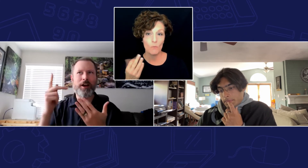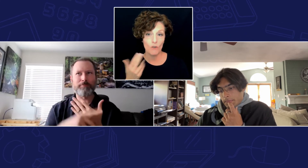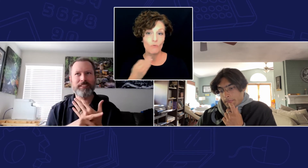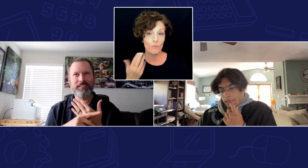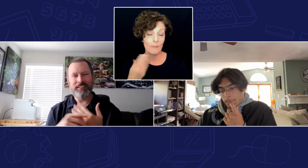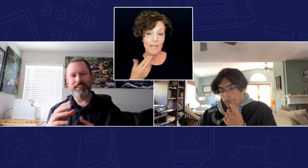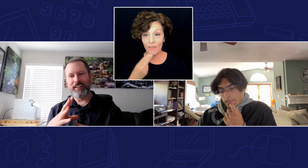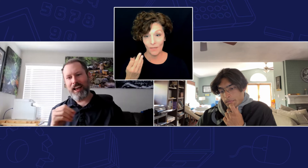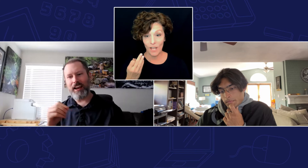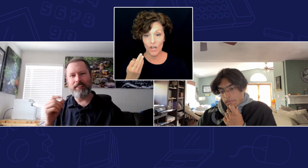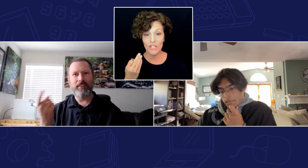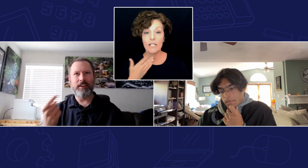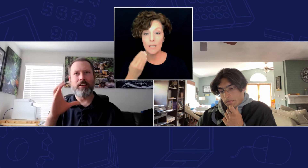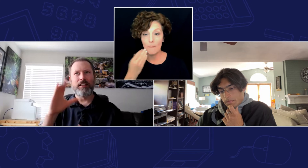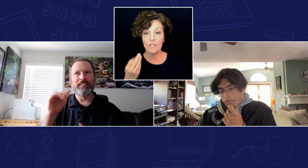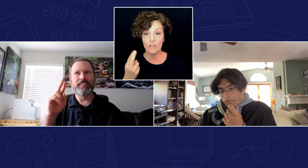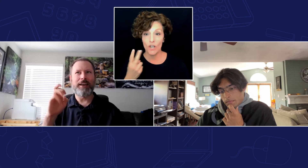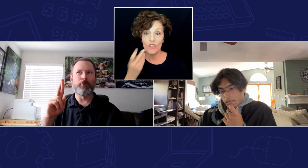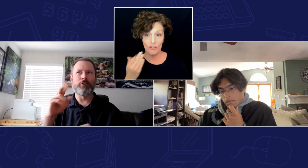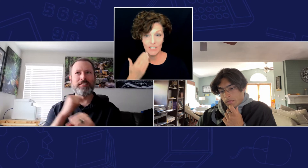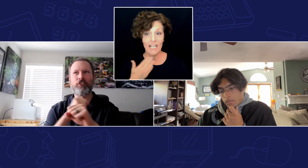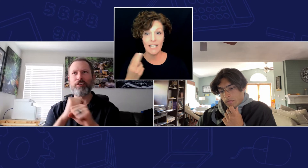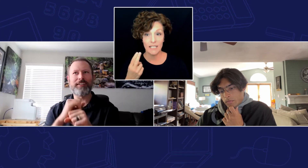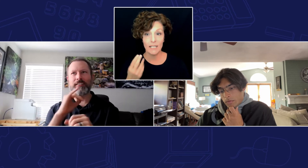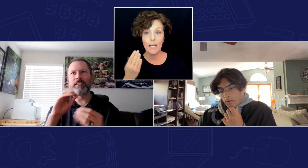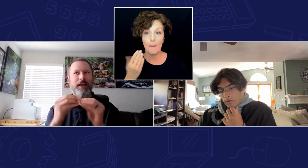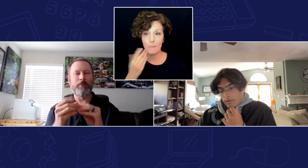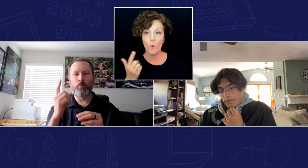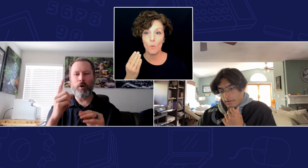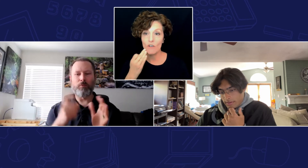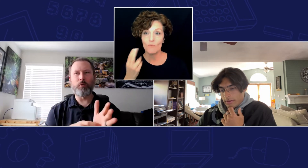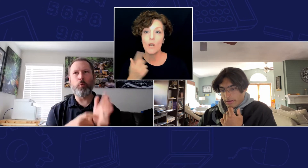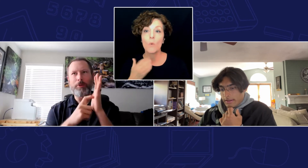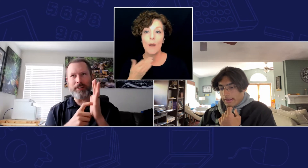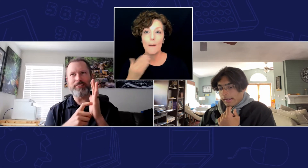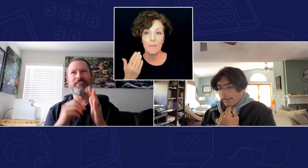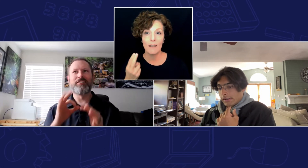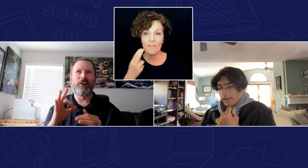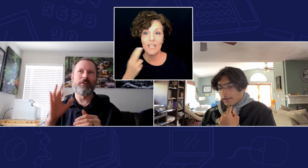and they're cyber security is the number one requirement of the customers